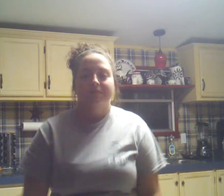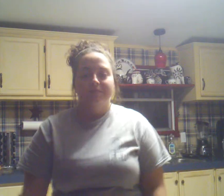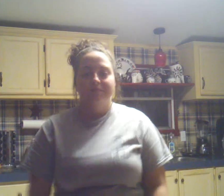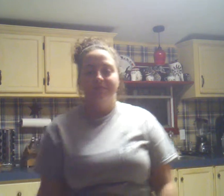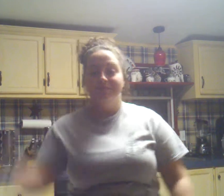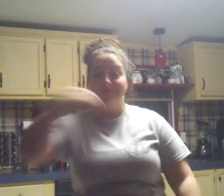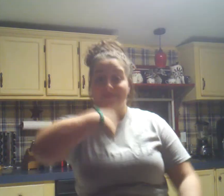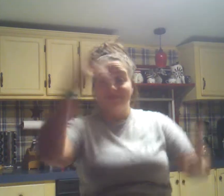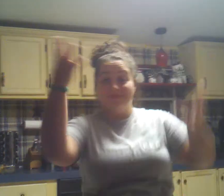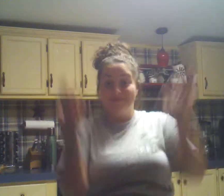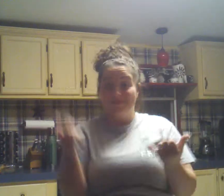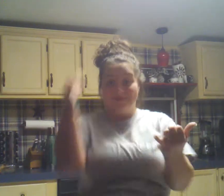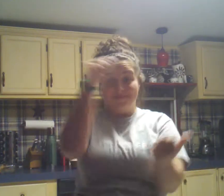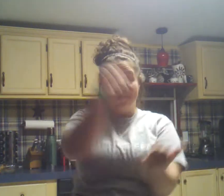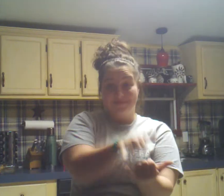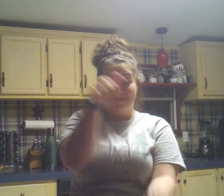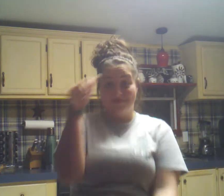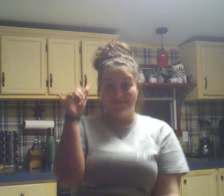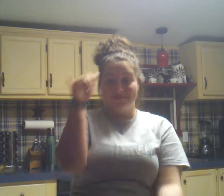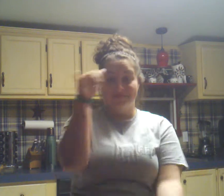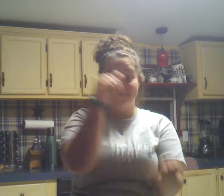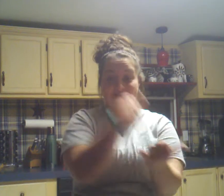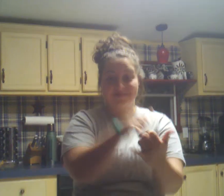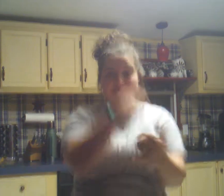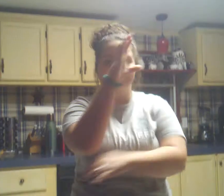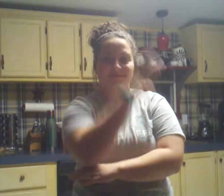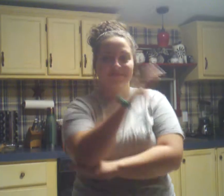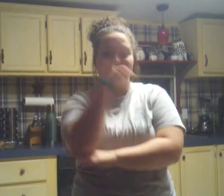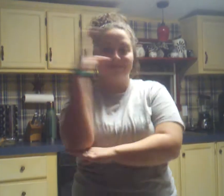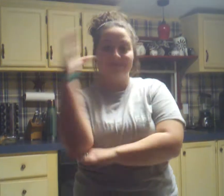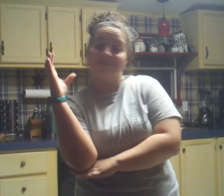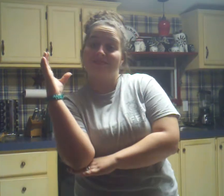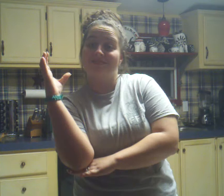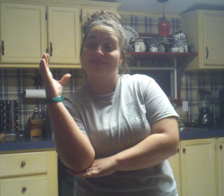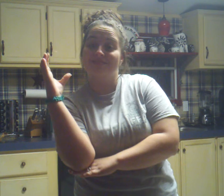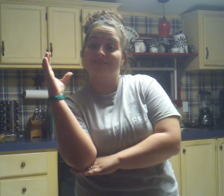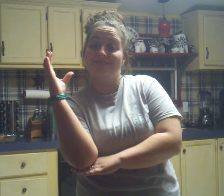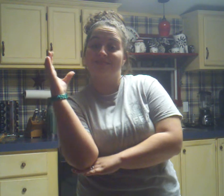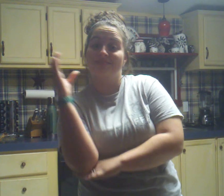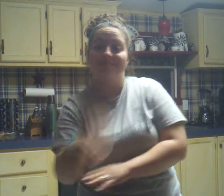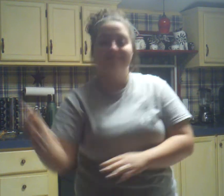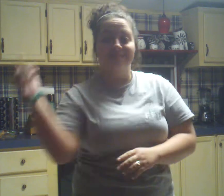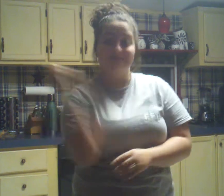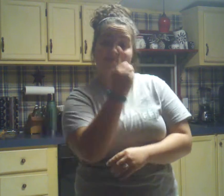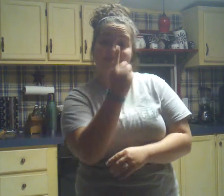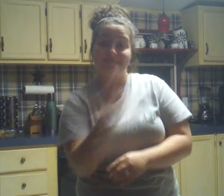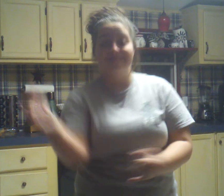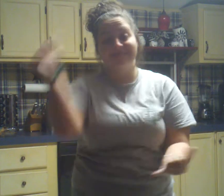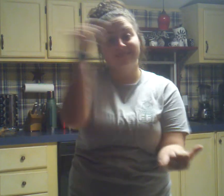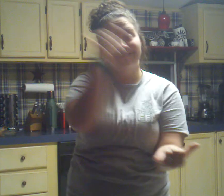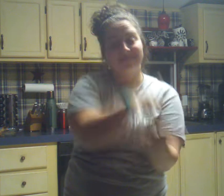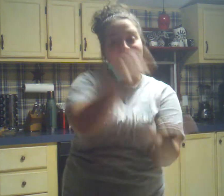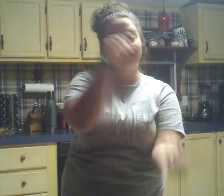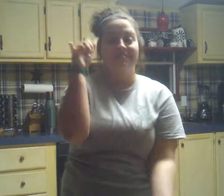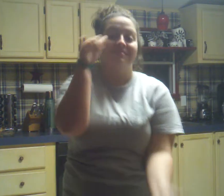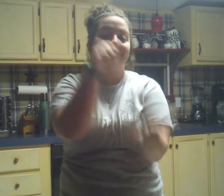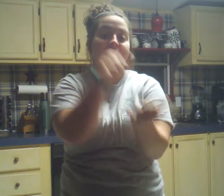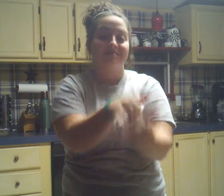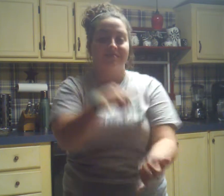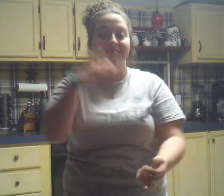I want a hippopotamus for Christmas, only a hippopotamus will do.